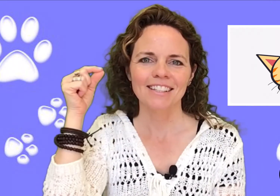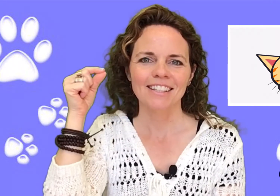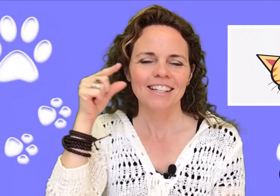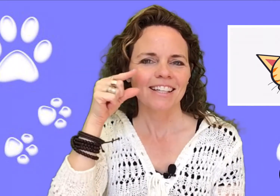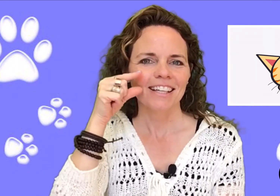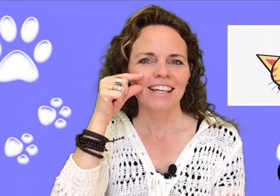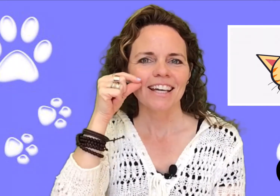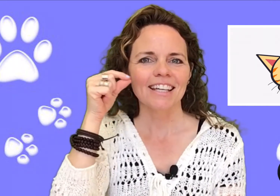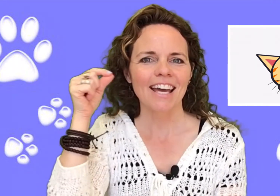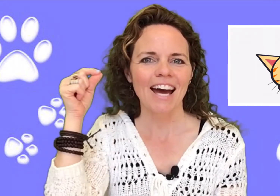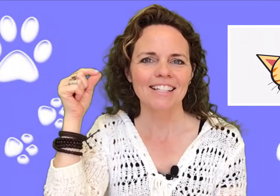Cat.